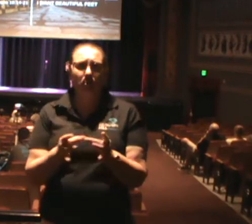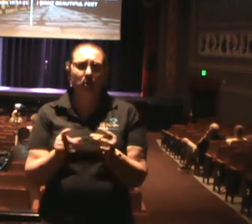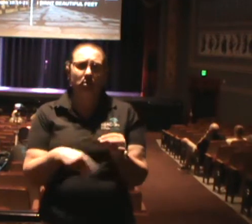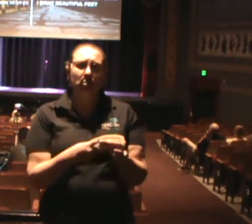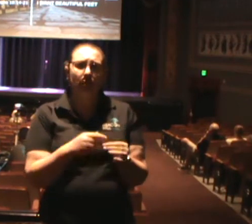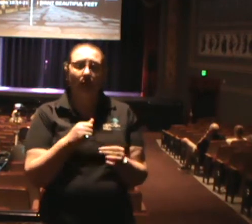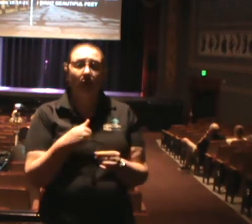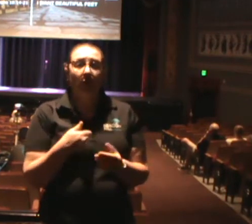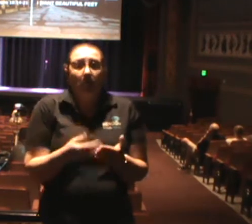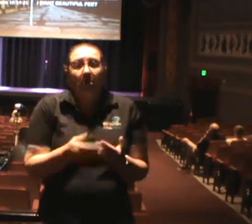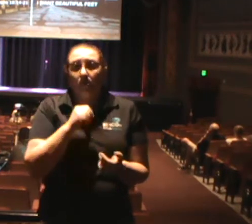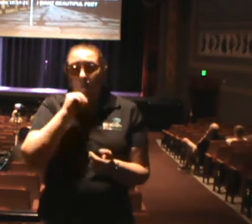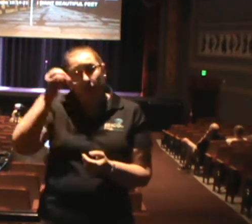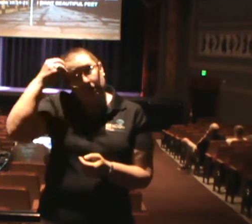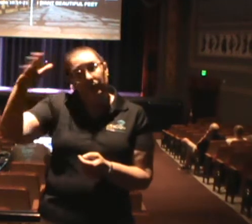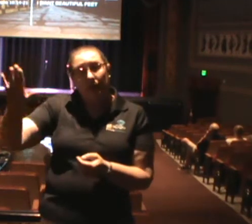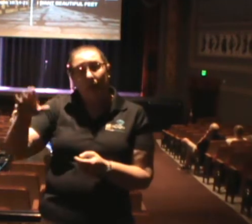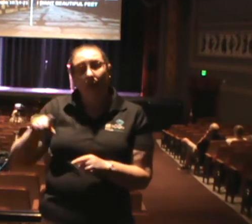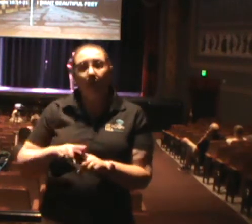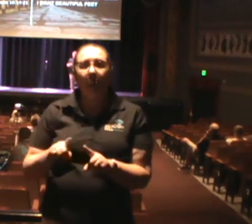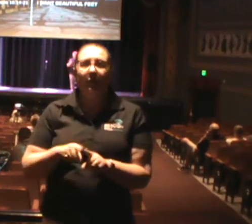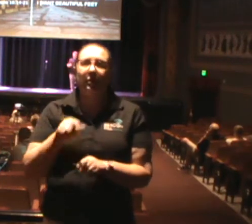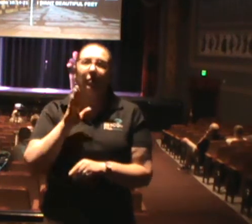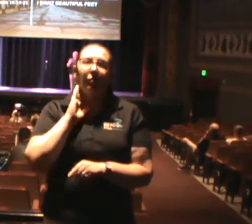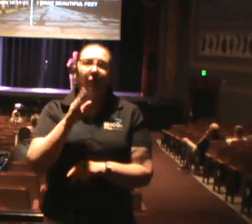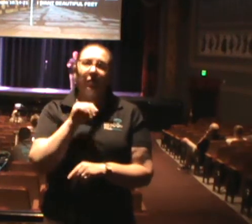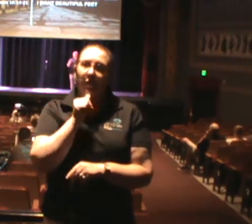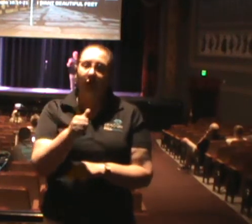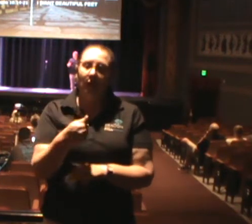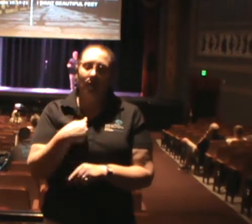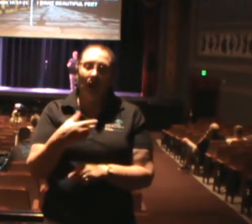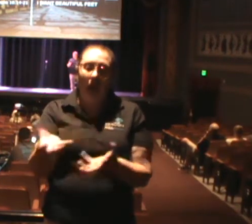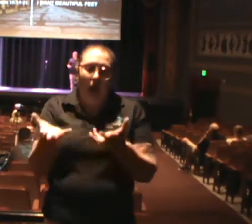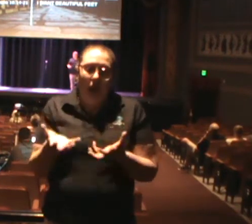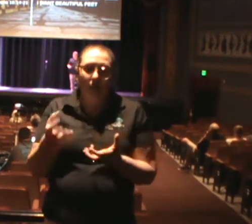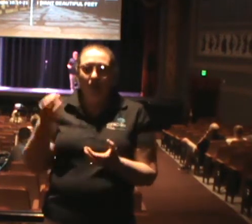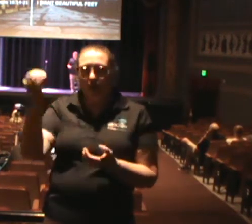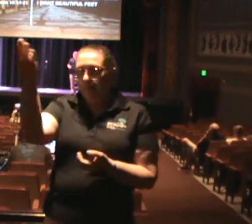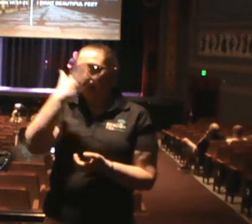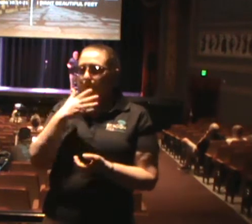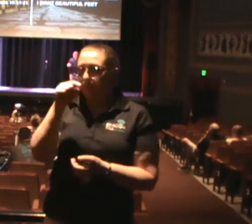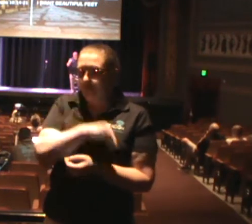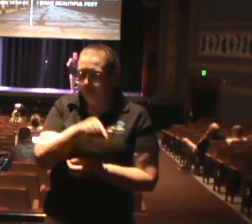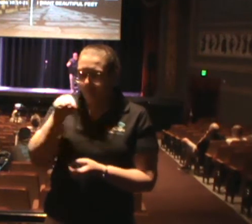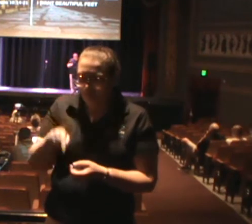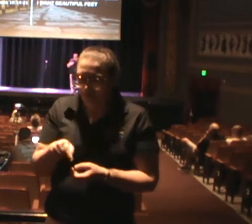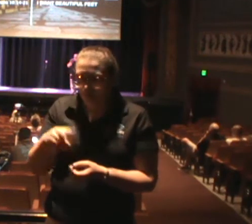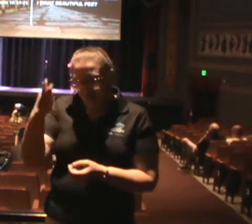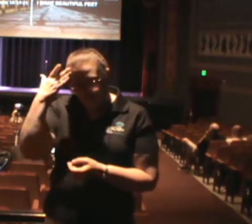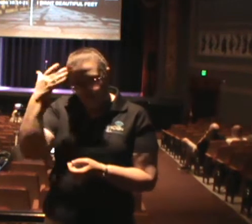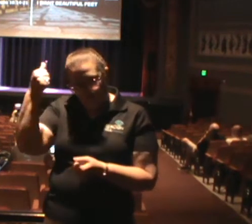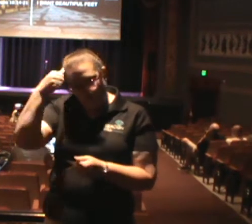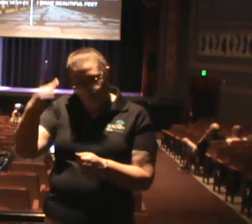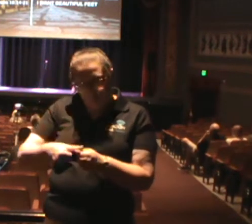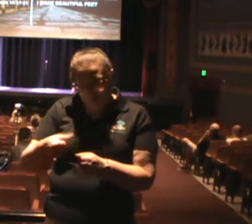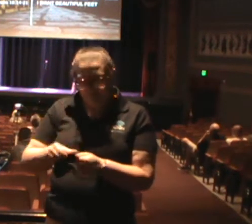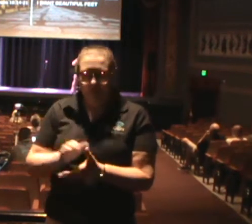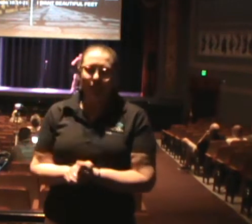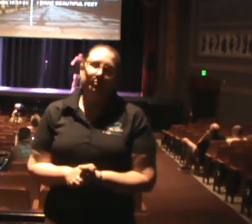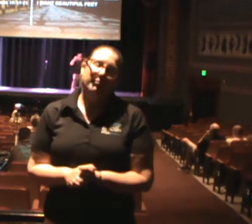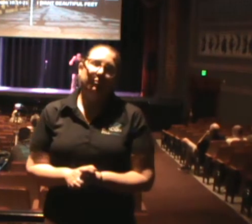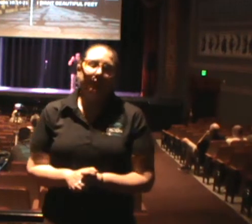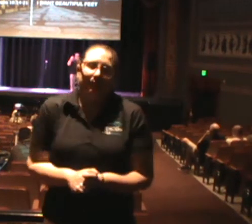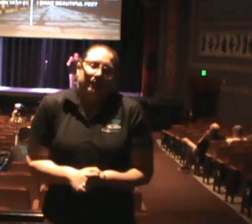might not forget, but I guarantee you, you will not forget, I want beautiful feet. All right? So that's why I came up with this today.